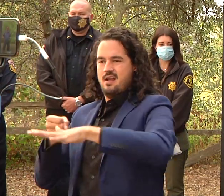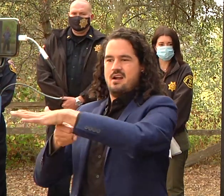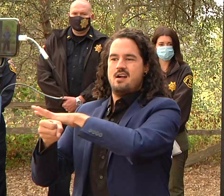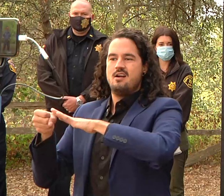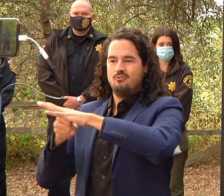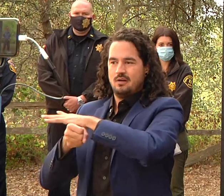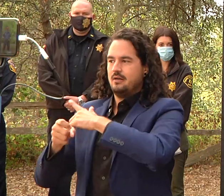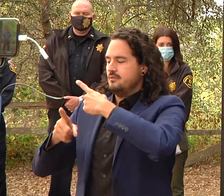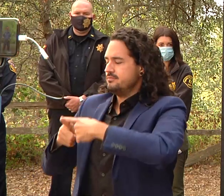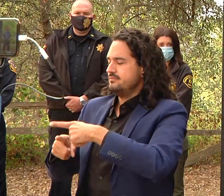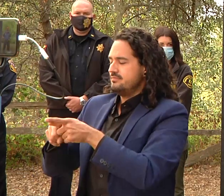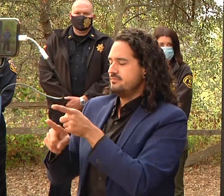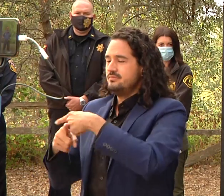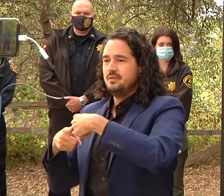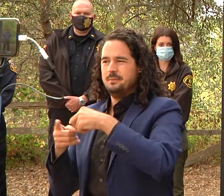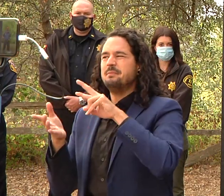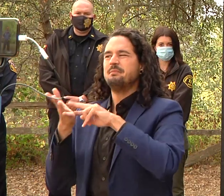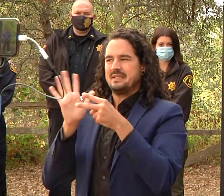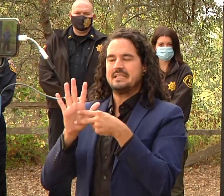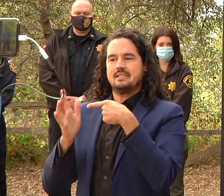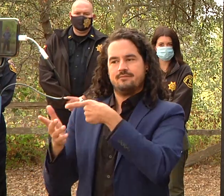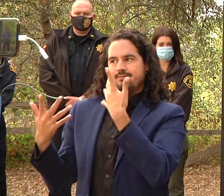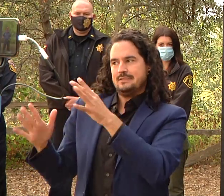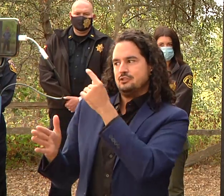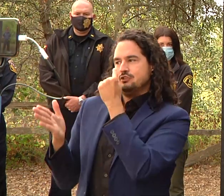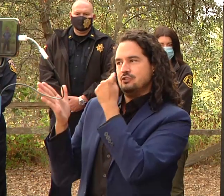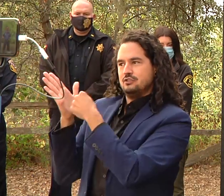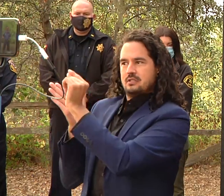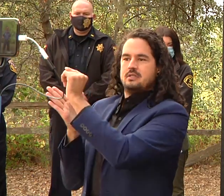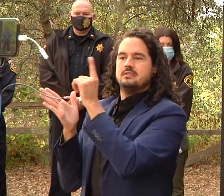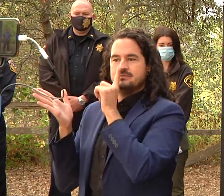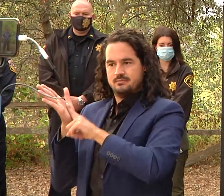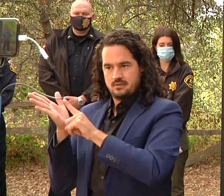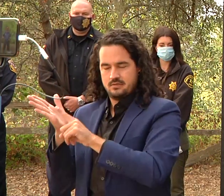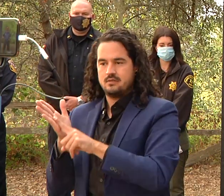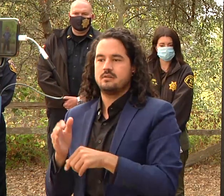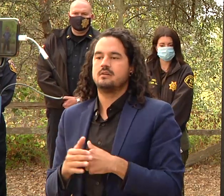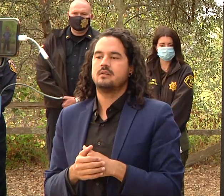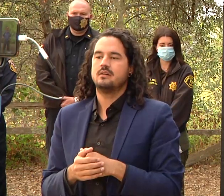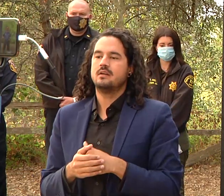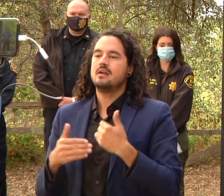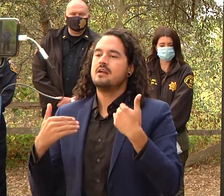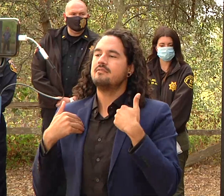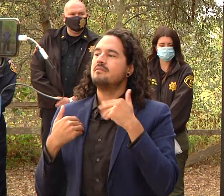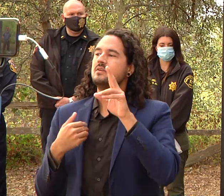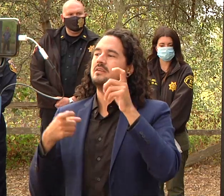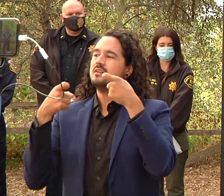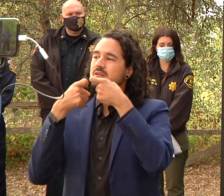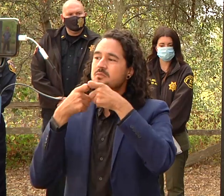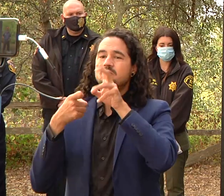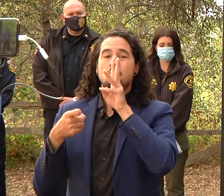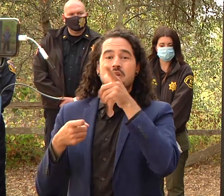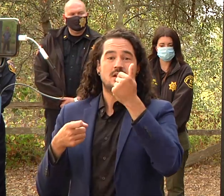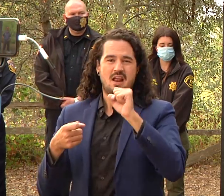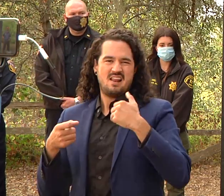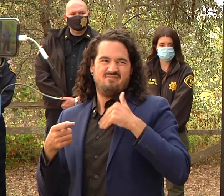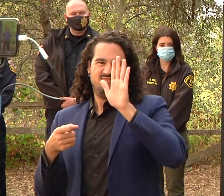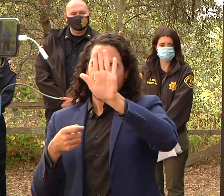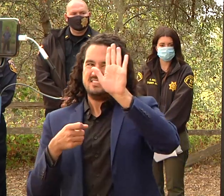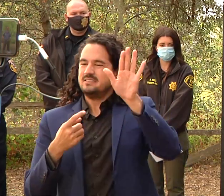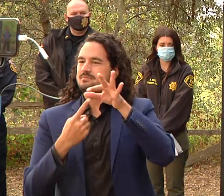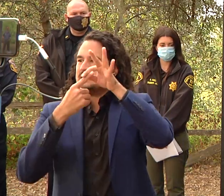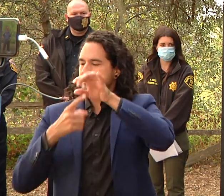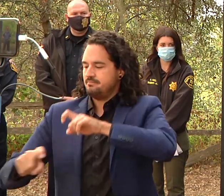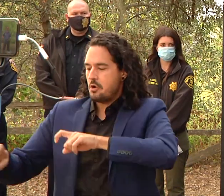from the actual incident itself obviously there's other utilities that use marking systems there may be county agencies